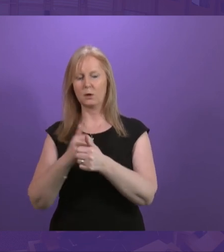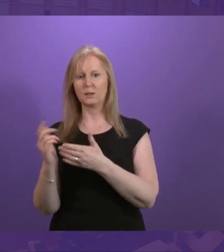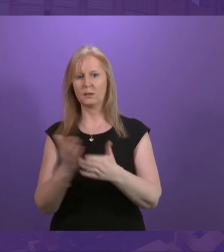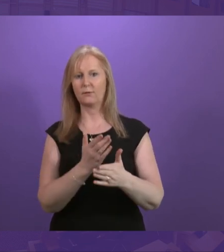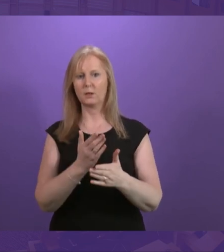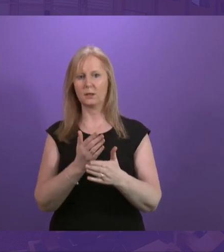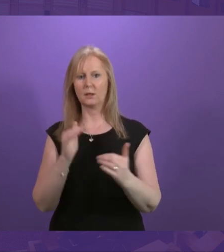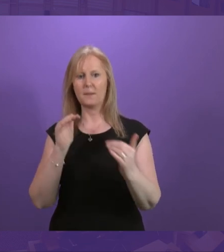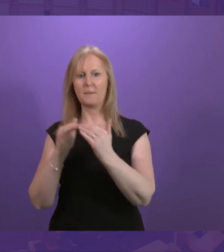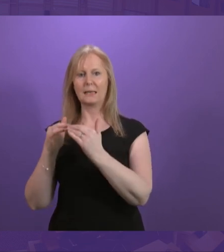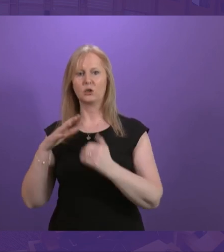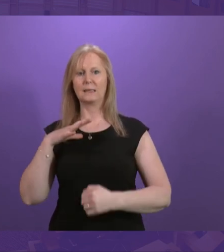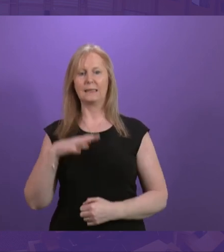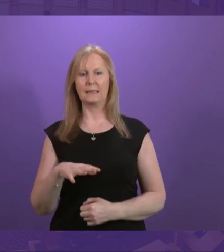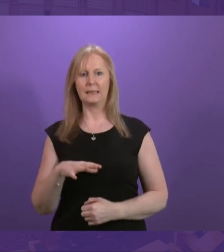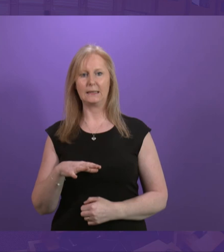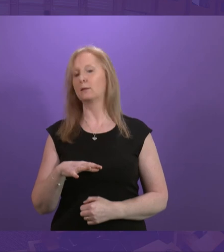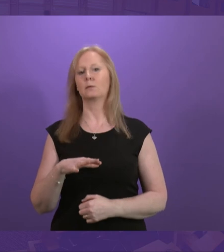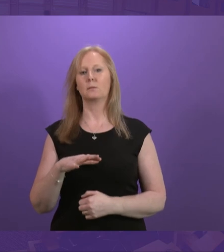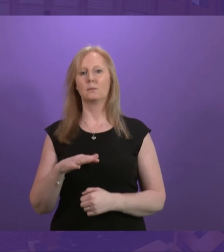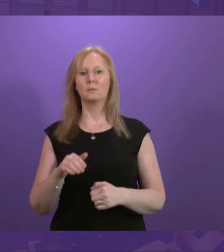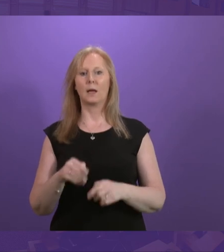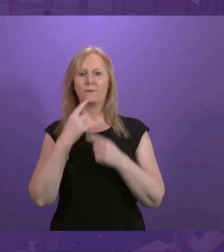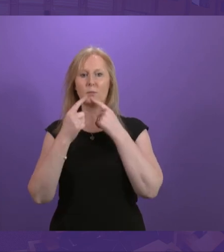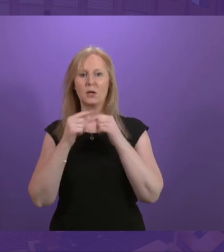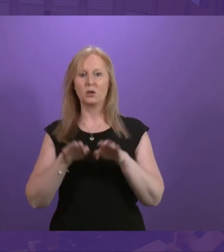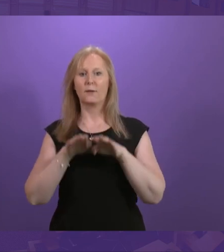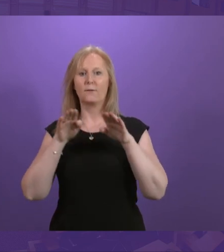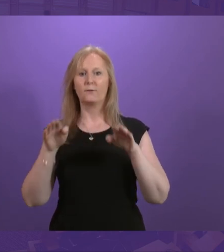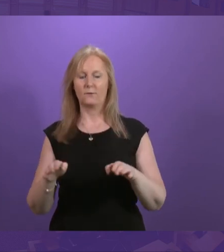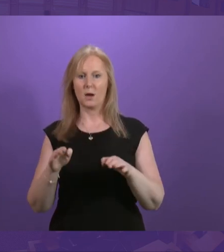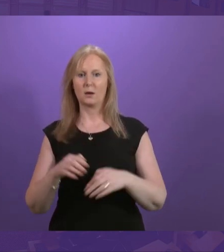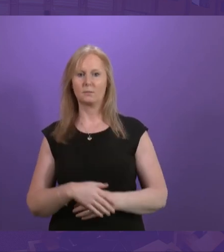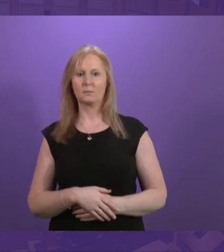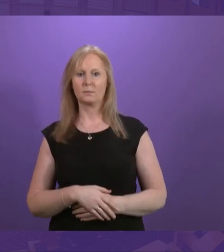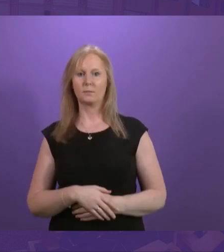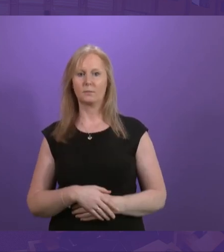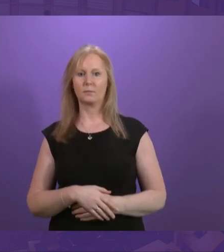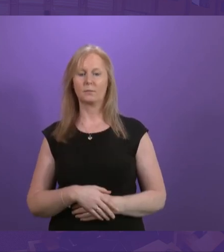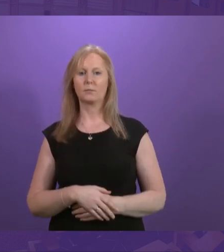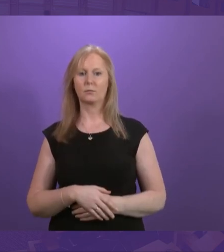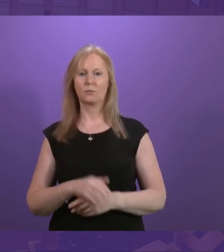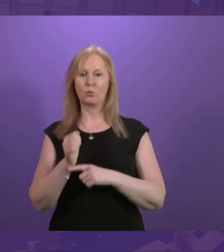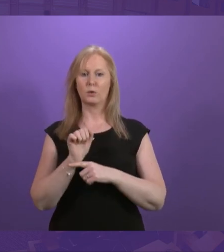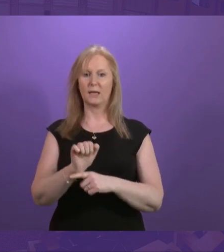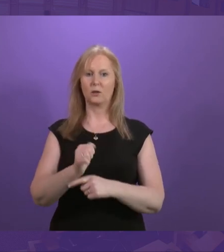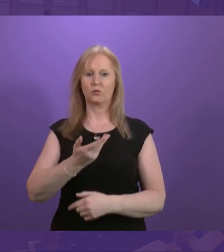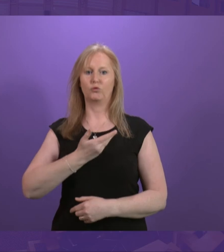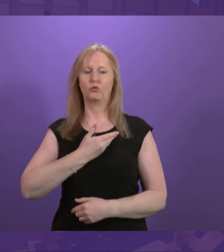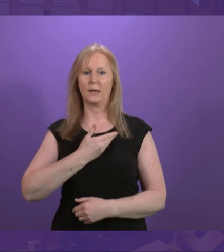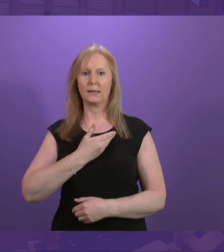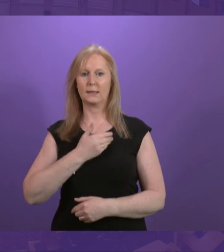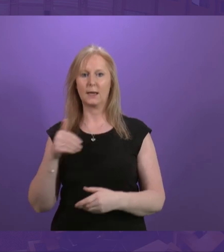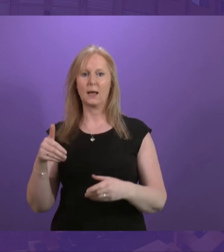decent incomes and fairer working lives places that are accessible to everyone protected rights and active